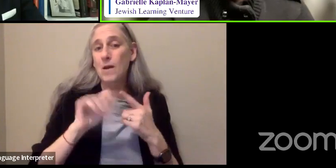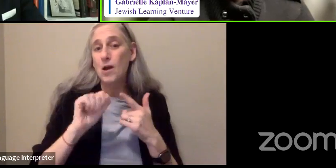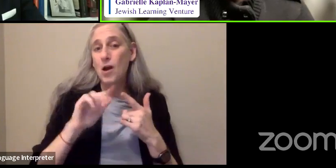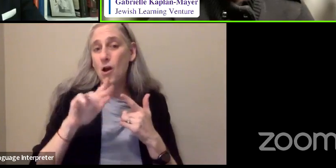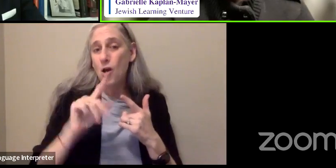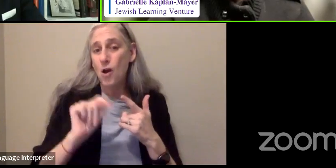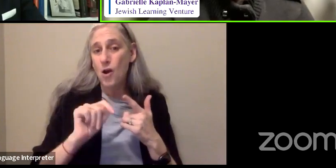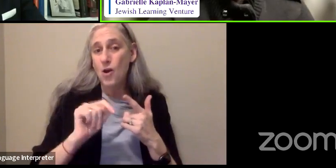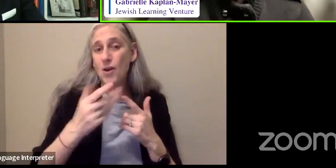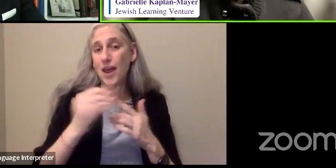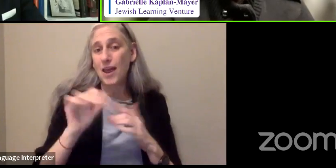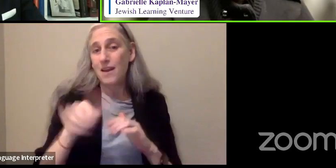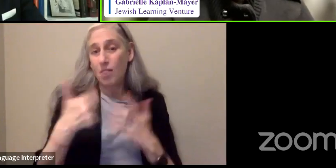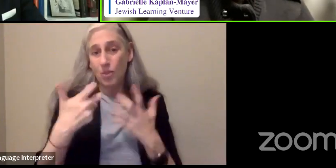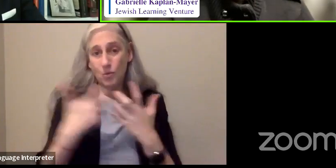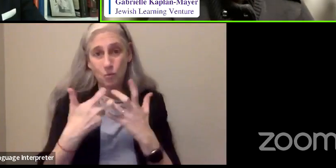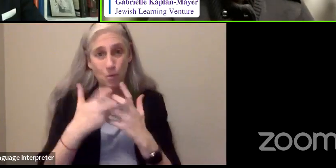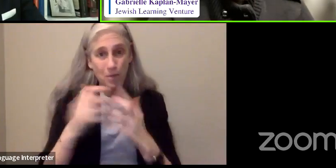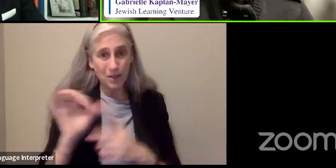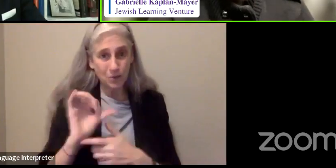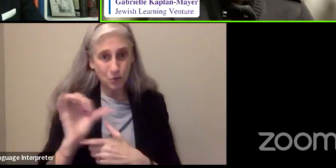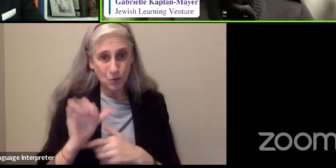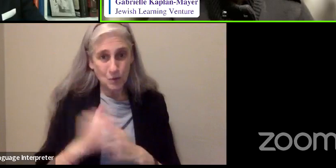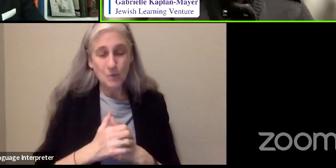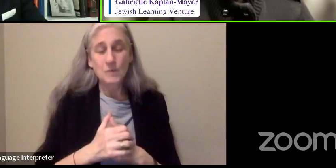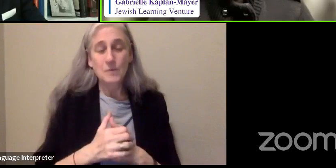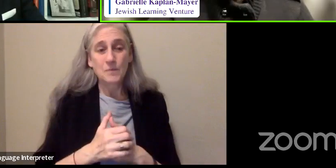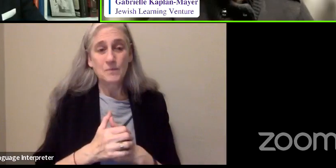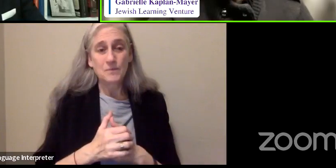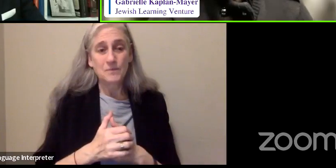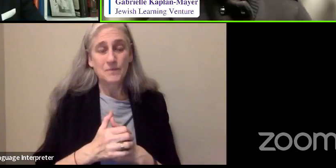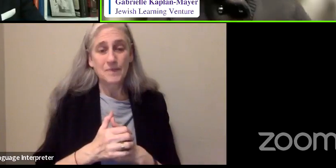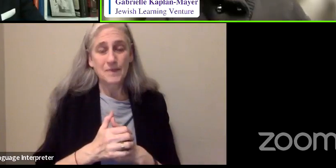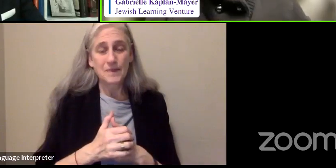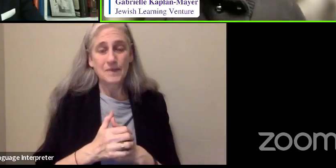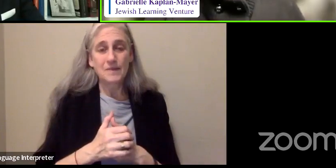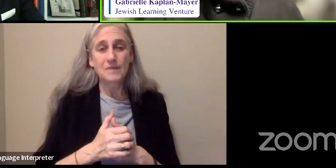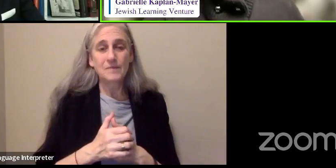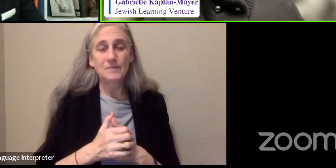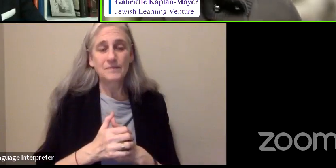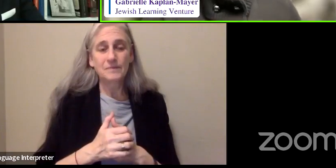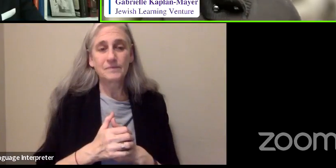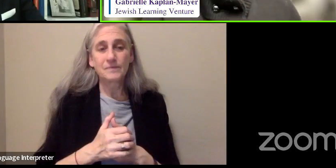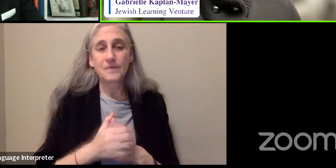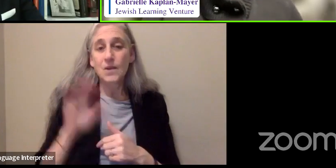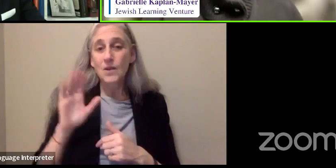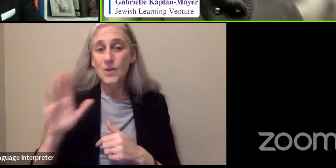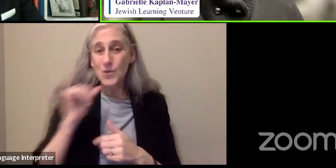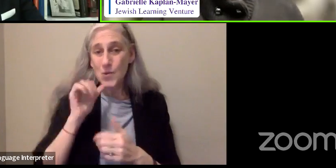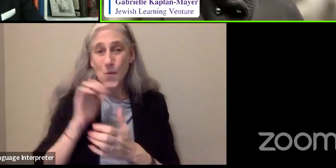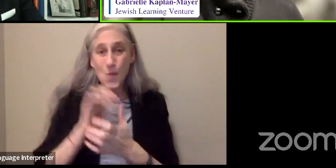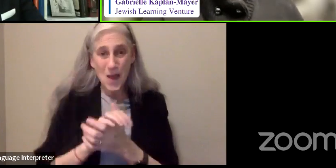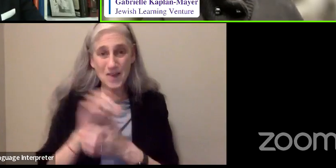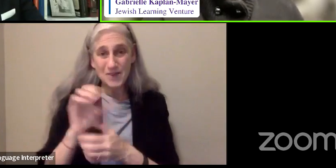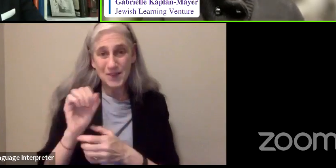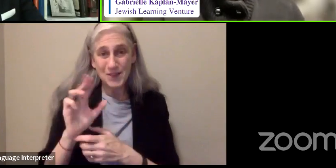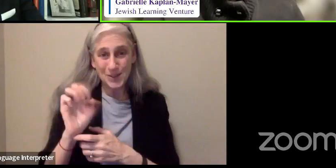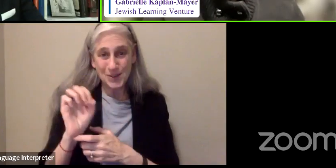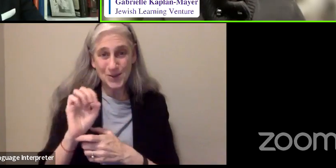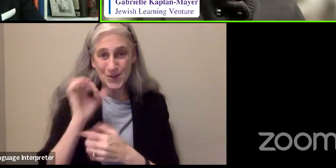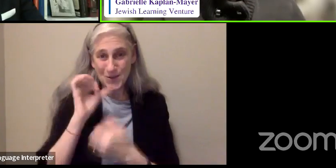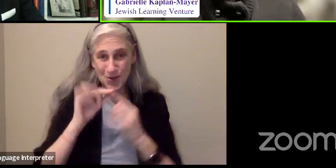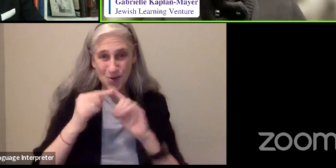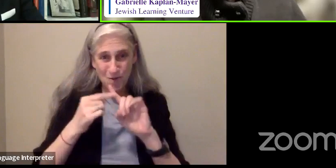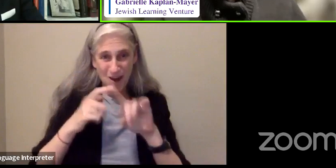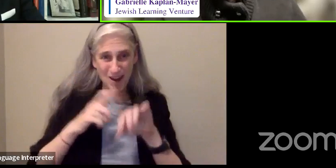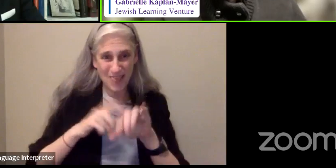there who really supported your return and helped you in those early years, your wife, Sue, who was your girlfriend